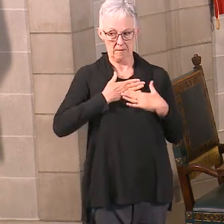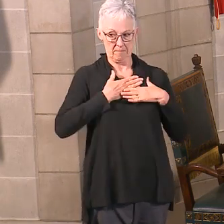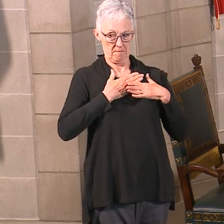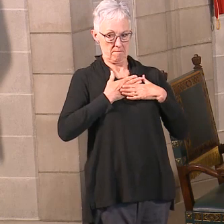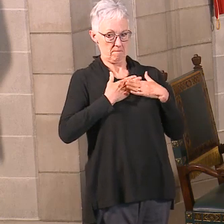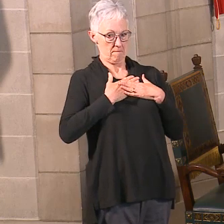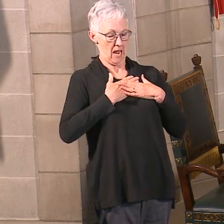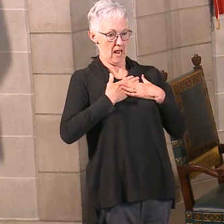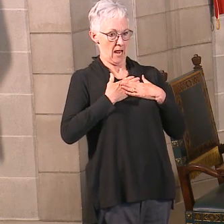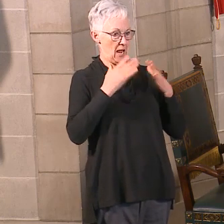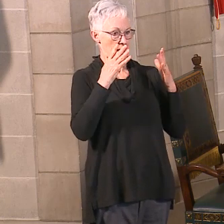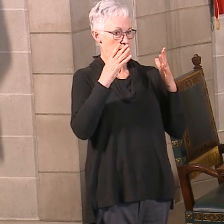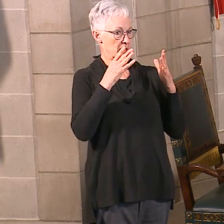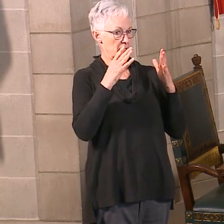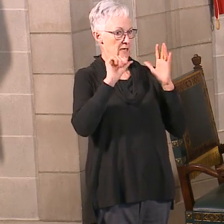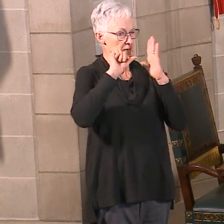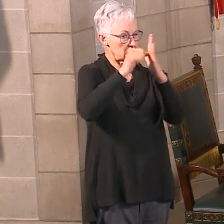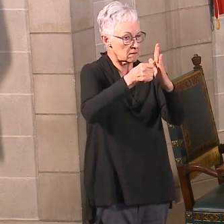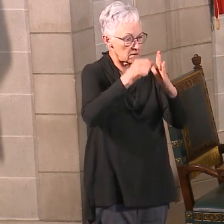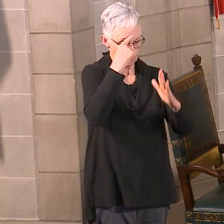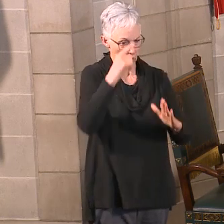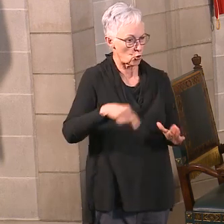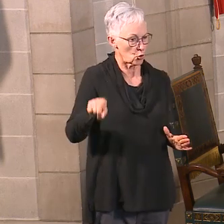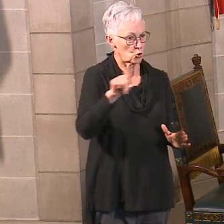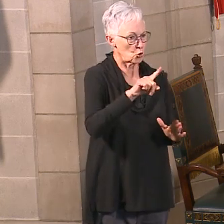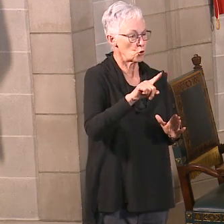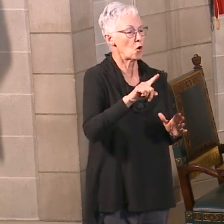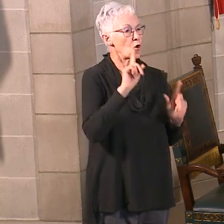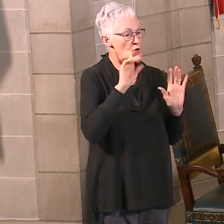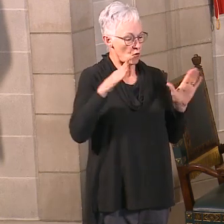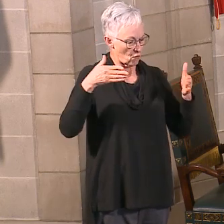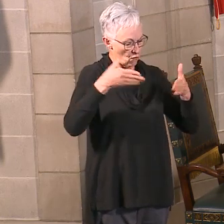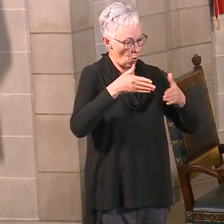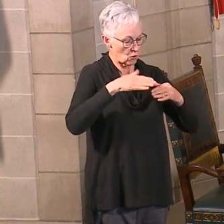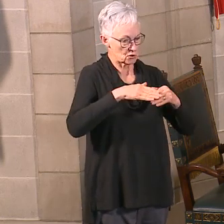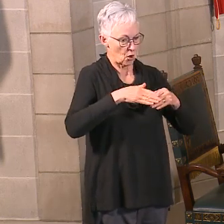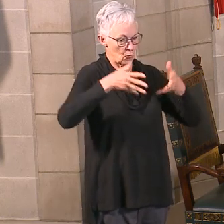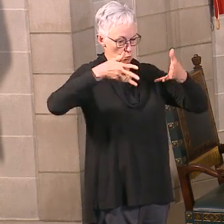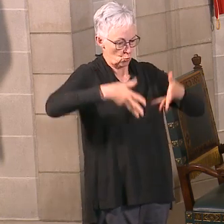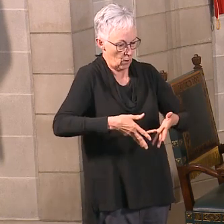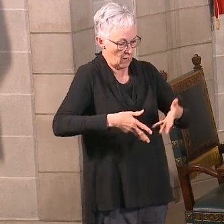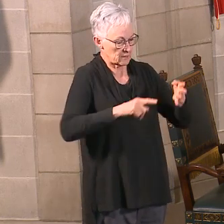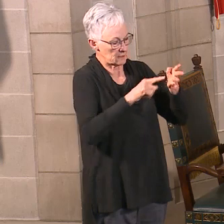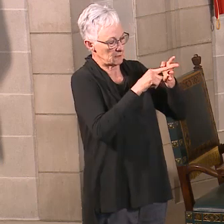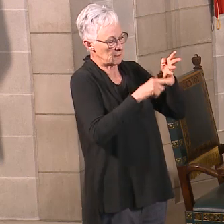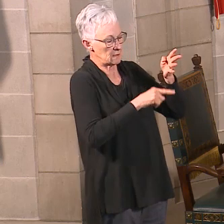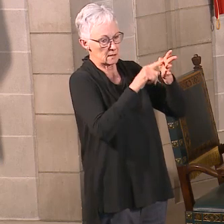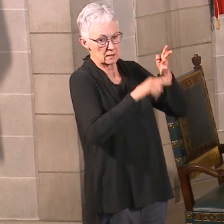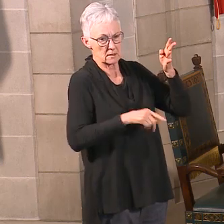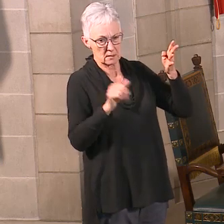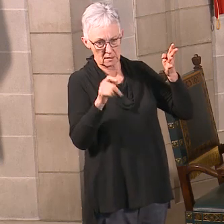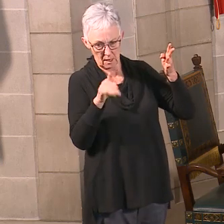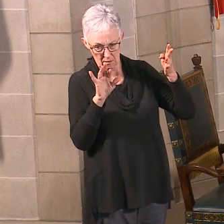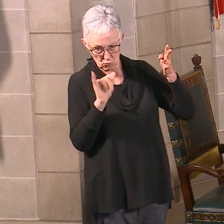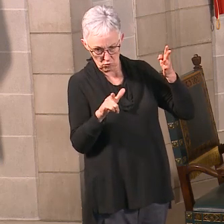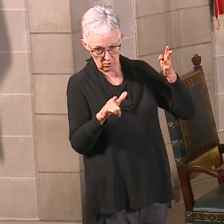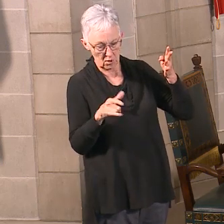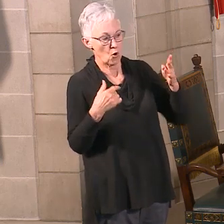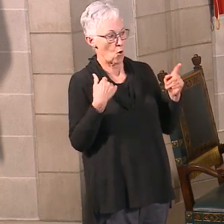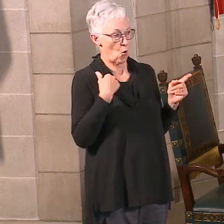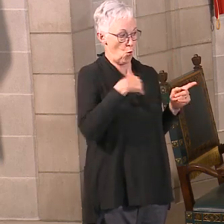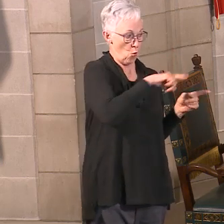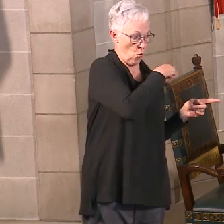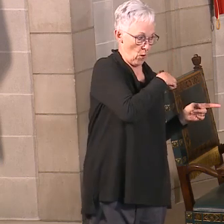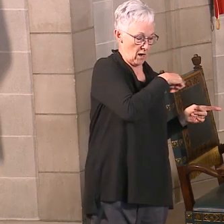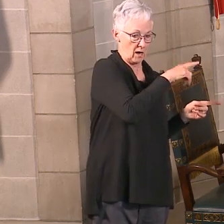in April with regard to stay home, stay healthy, stay connected. We will be looking at what kind of restrictions we might loosen in May and how